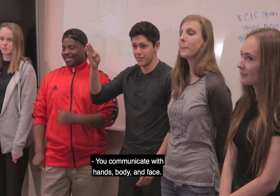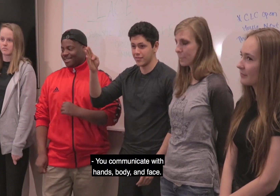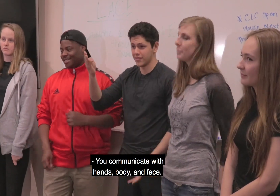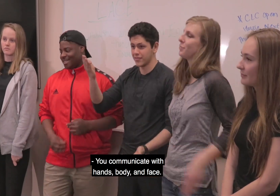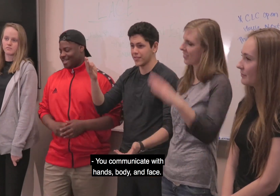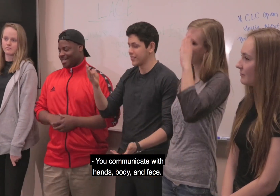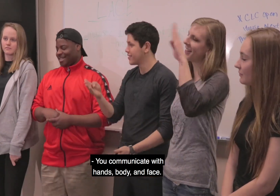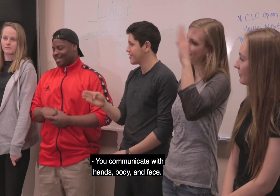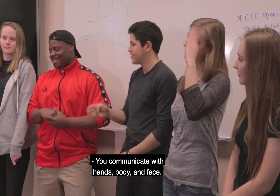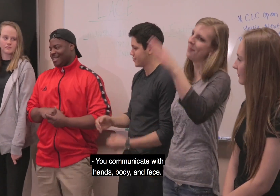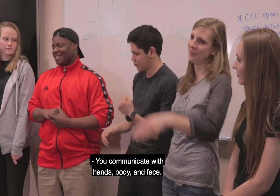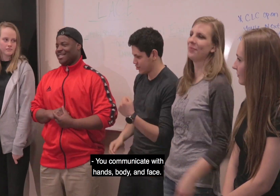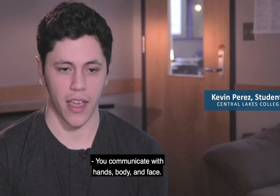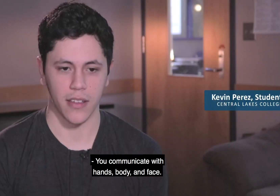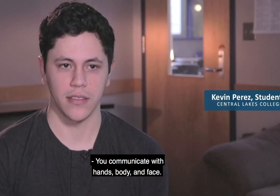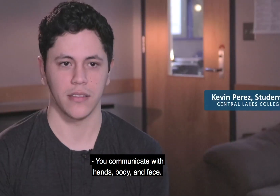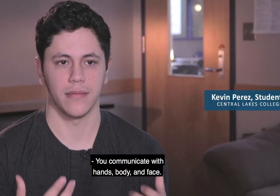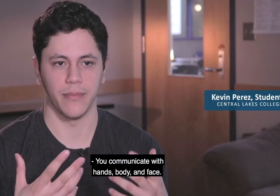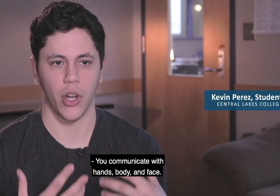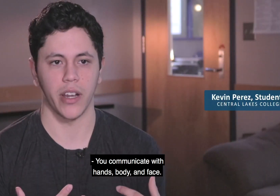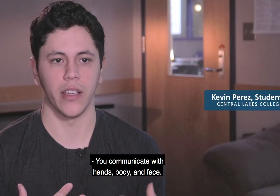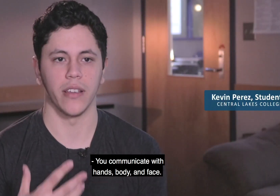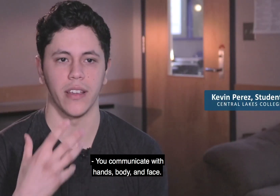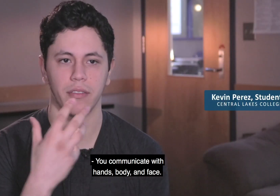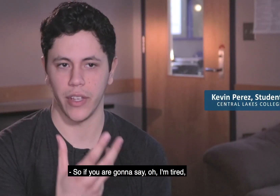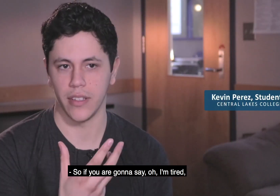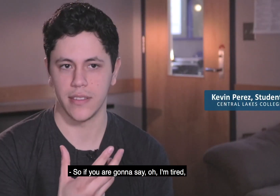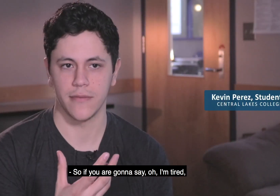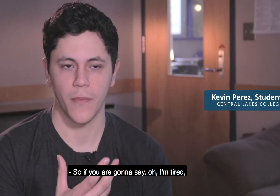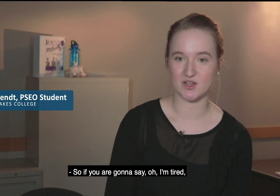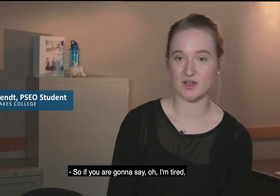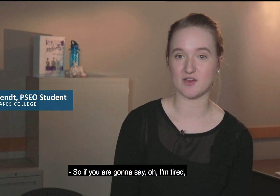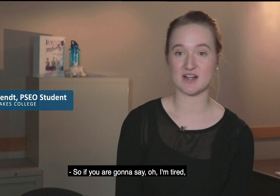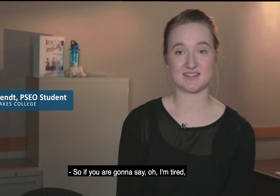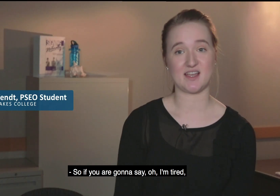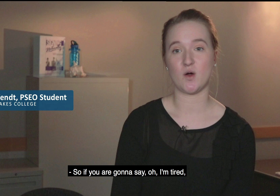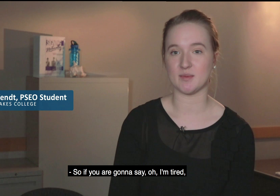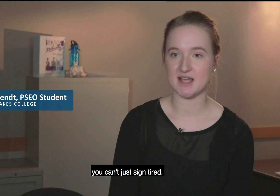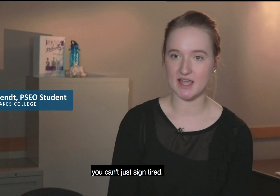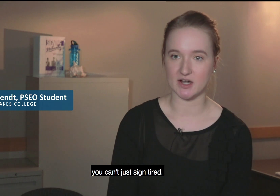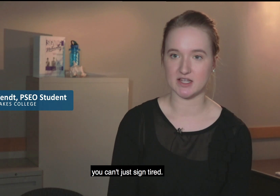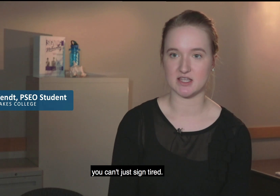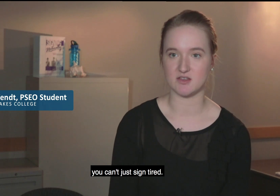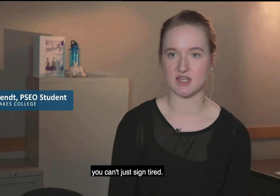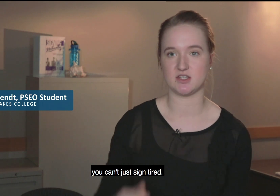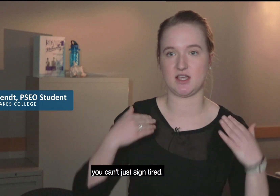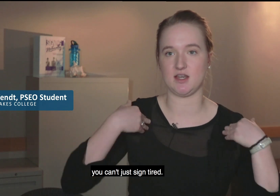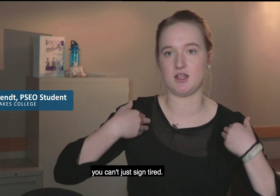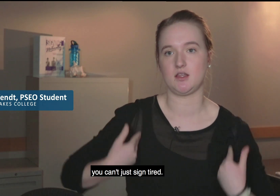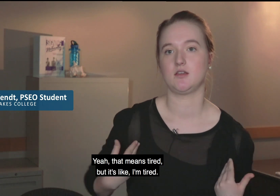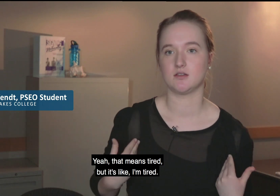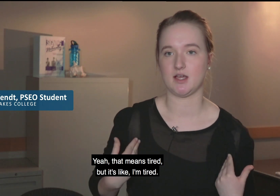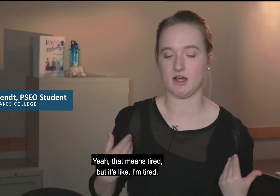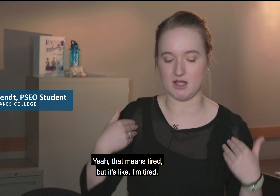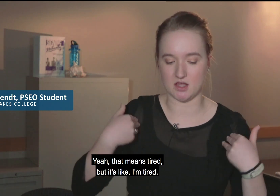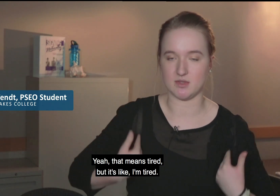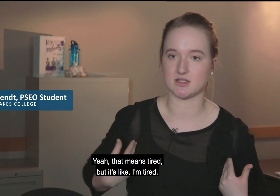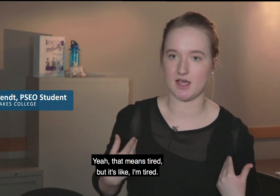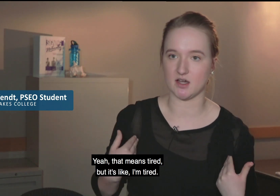You communicate with hands, body and face. So if you're going to say, oh I'm tired, you can't just sign tired, yeah that means tired